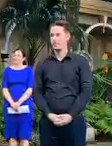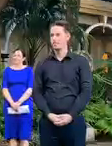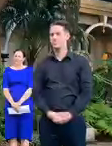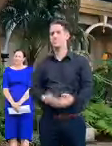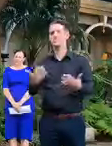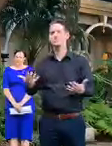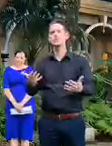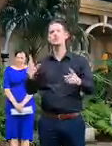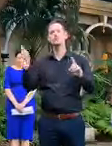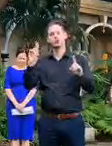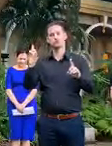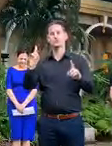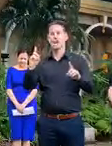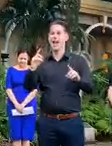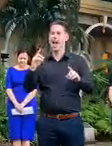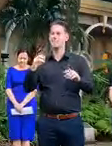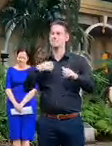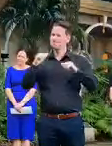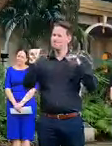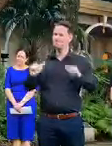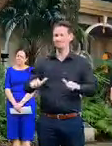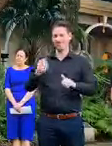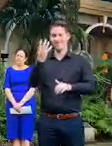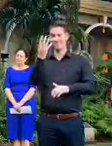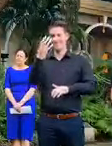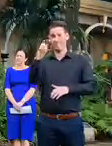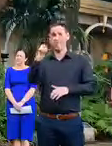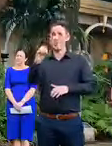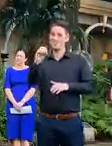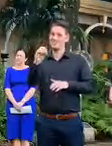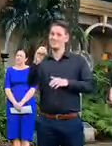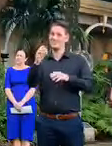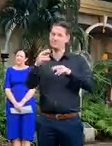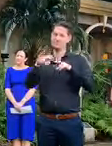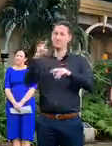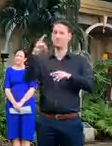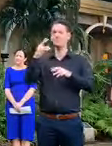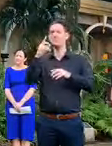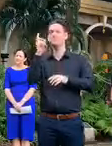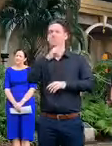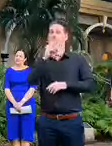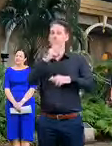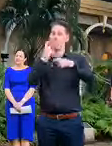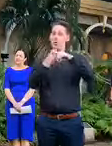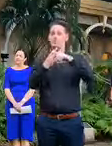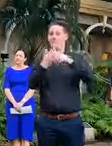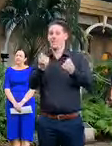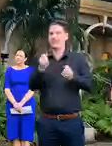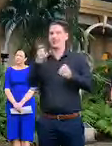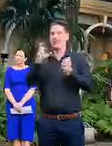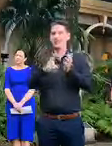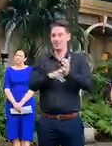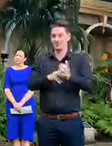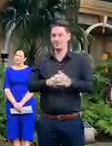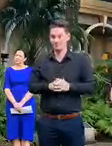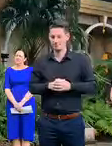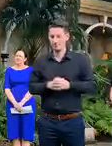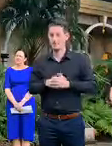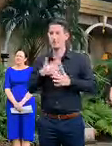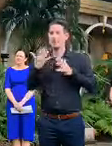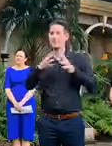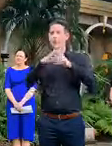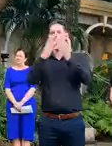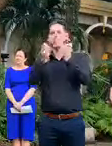Today we're confirming 40 further positive cases of COVID-19 in Queensland bringing the total number so far to